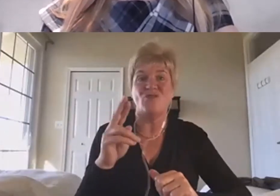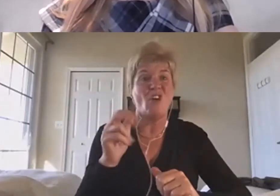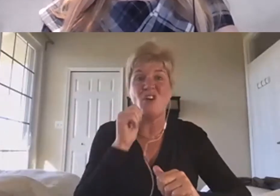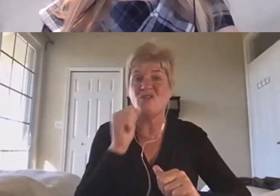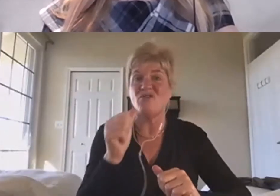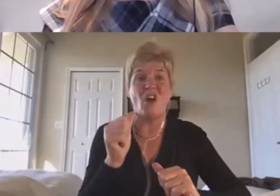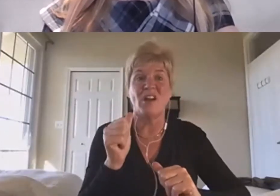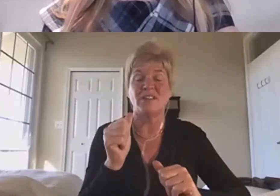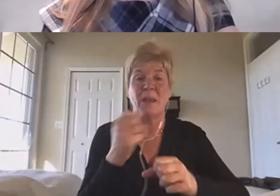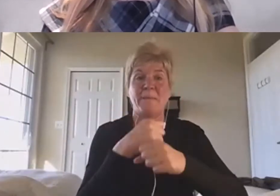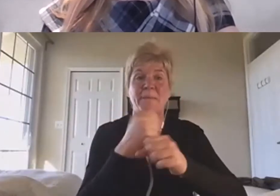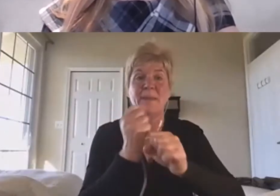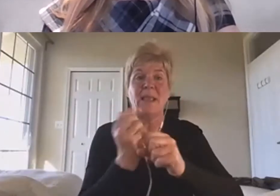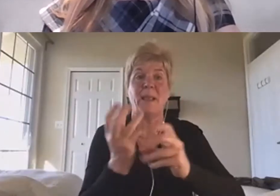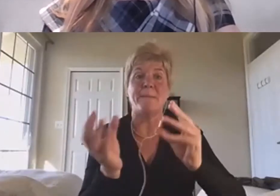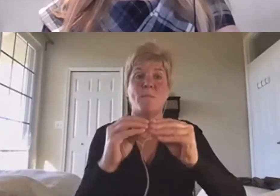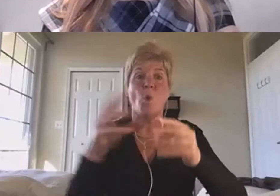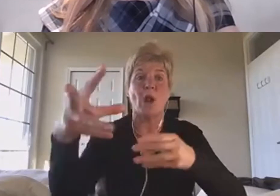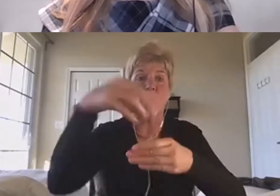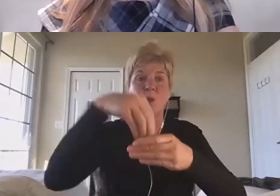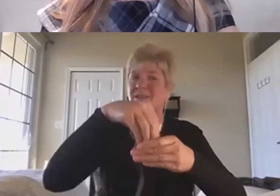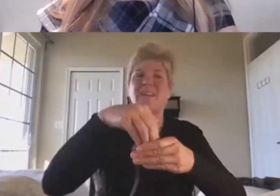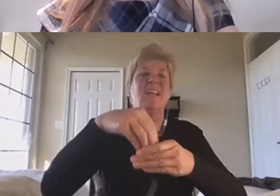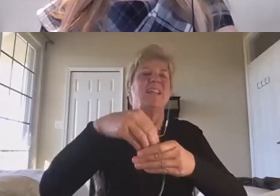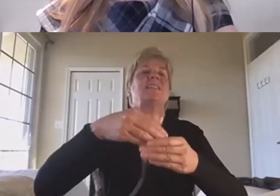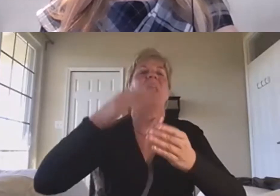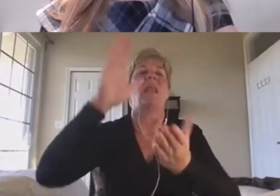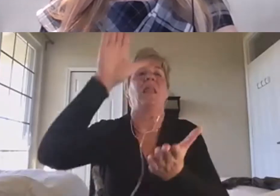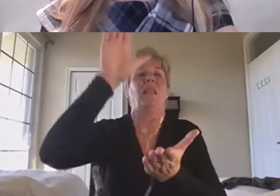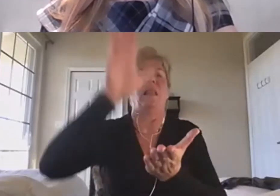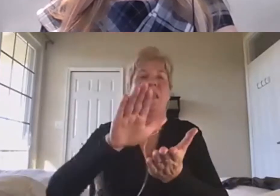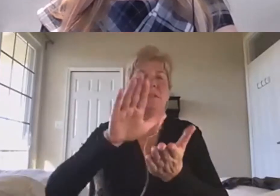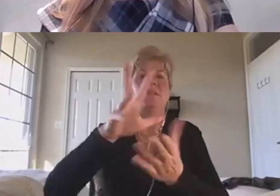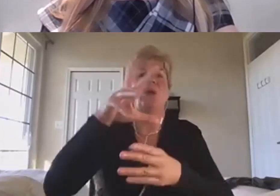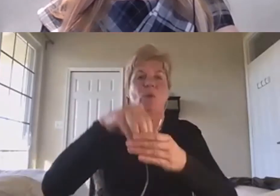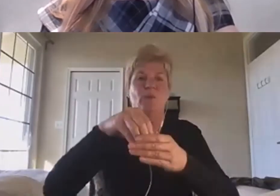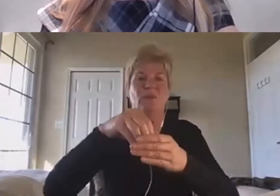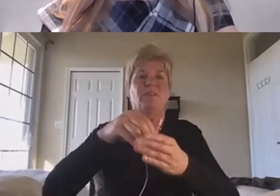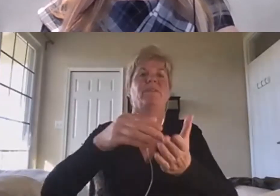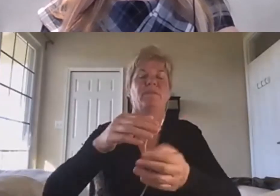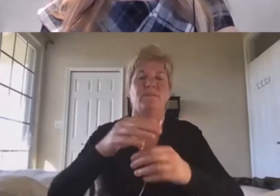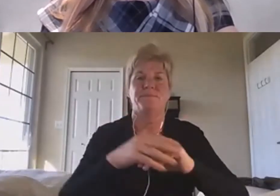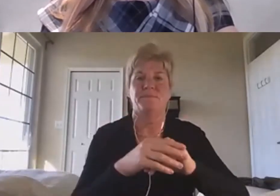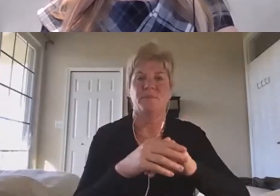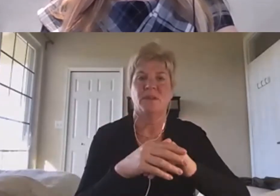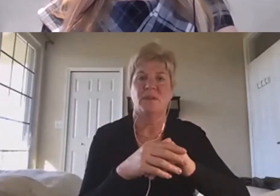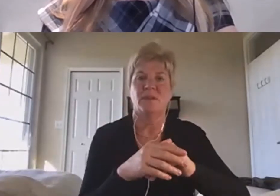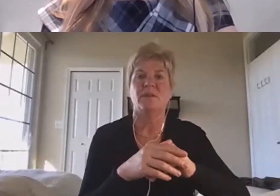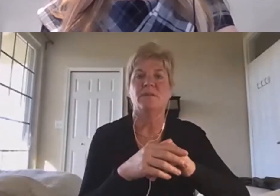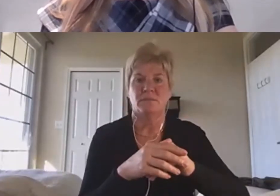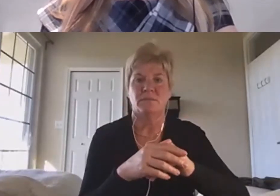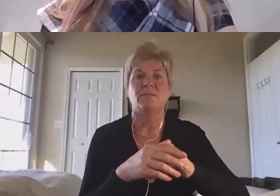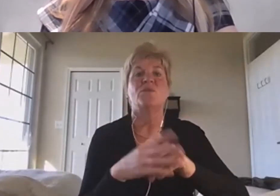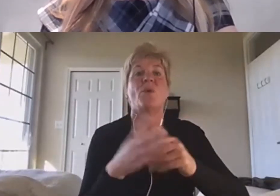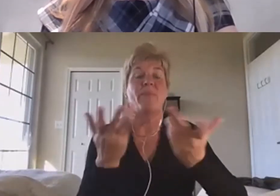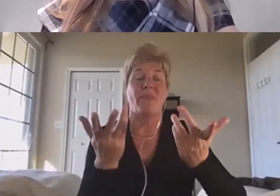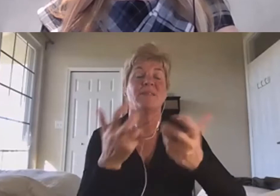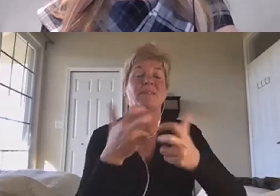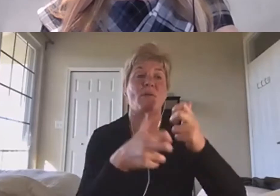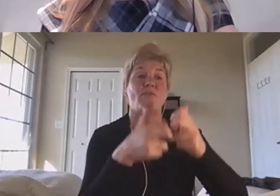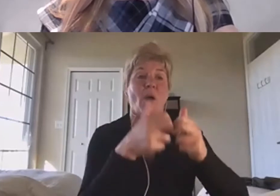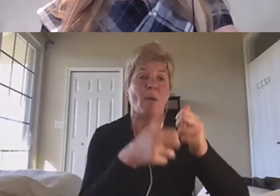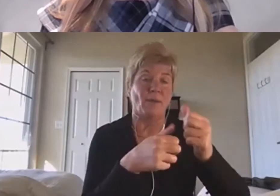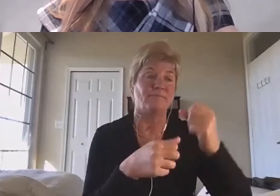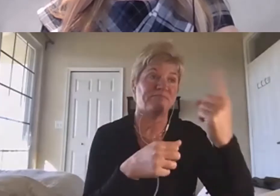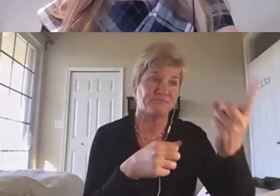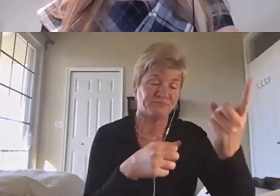they're making this less inclusive. So, we have a, we have an issue with that. The other issue we